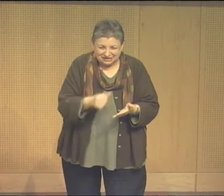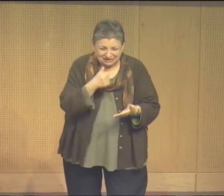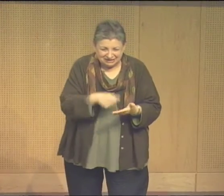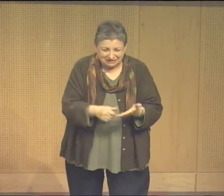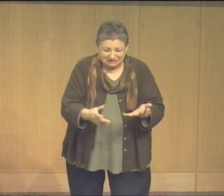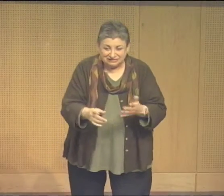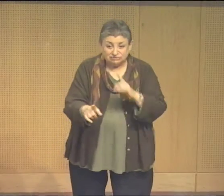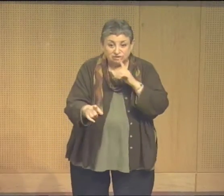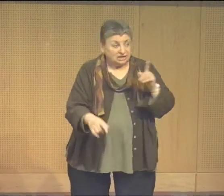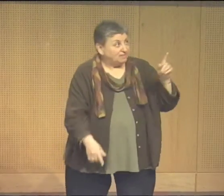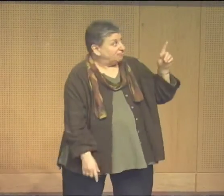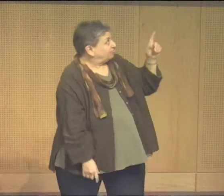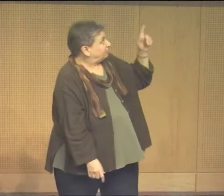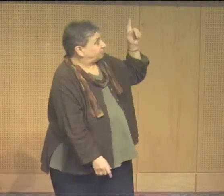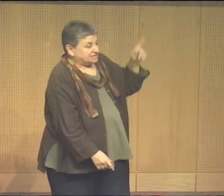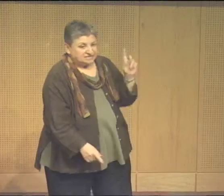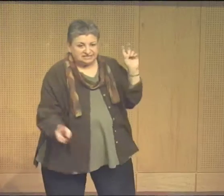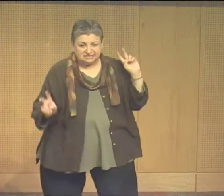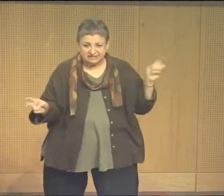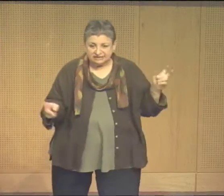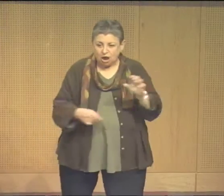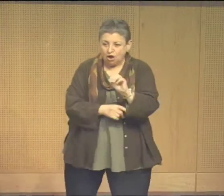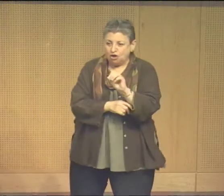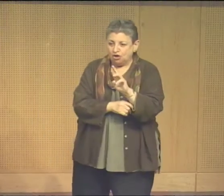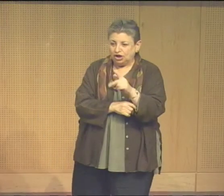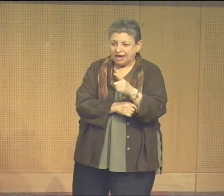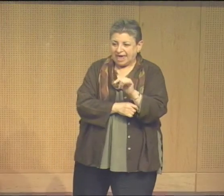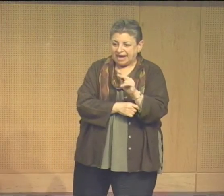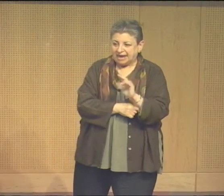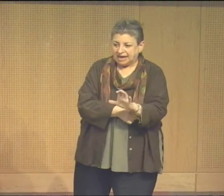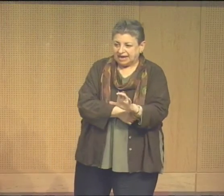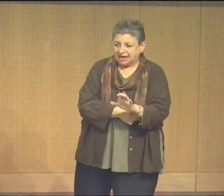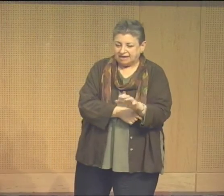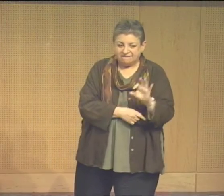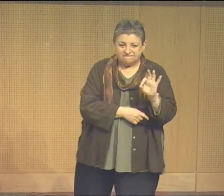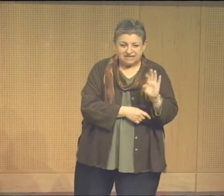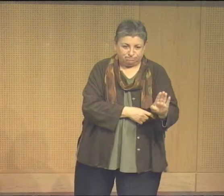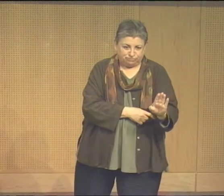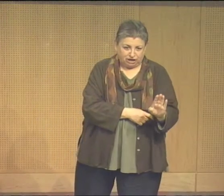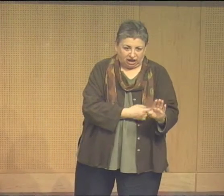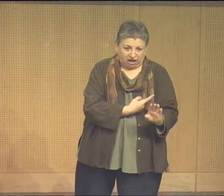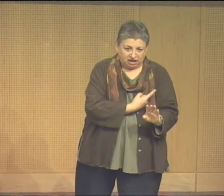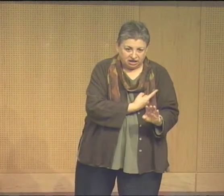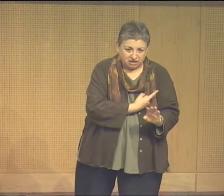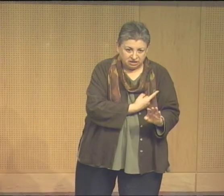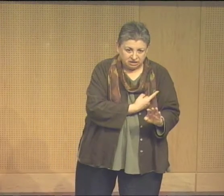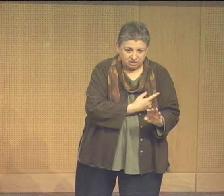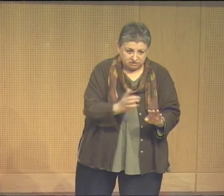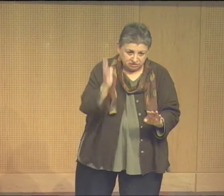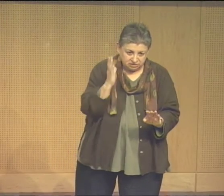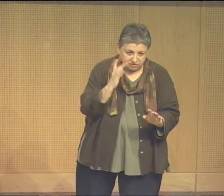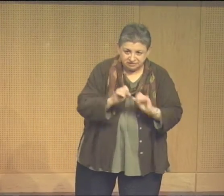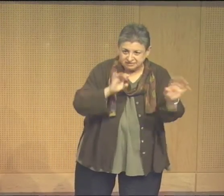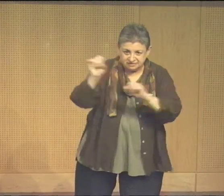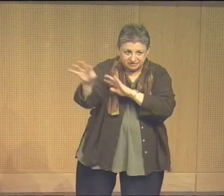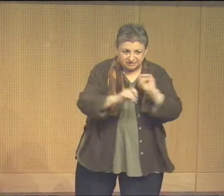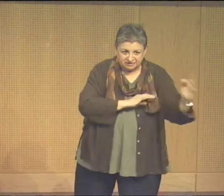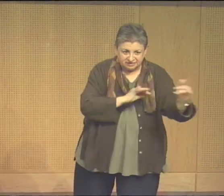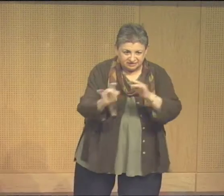I guess now because in our time of technology nobody writes letters anymore but I think this is sort of